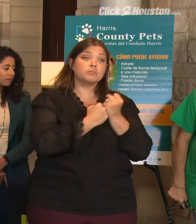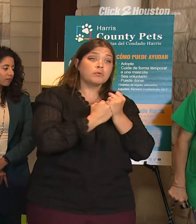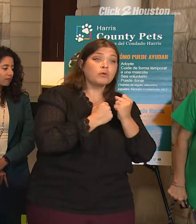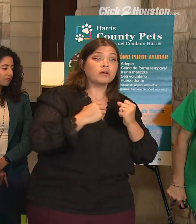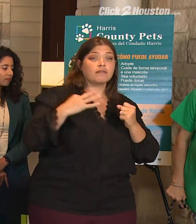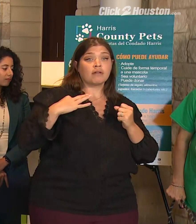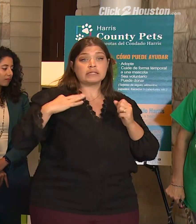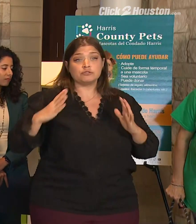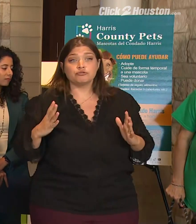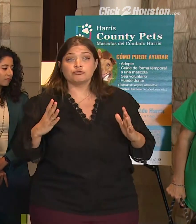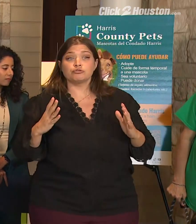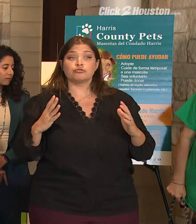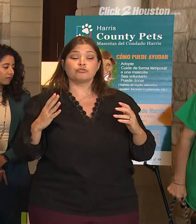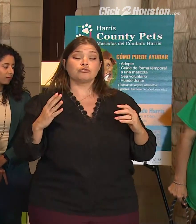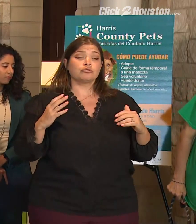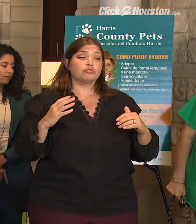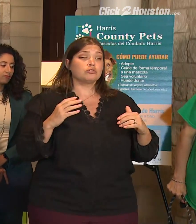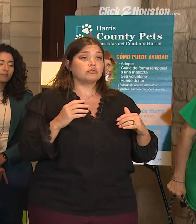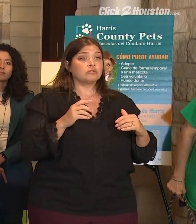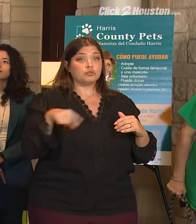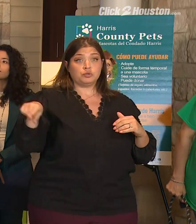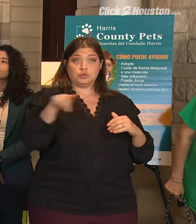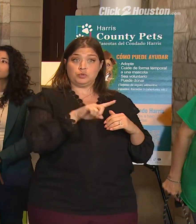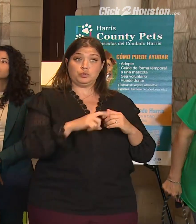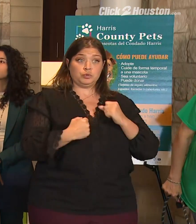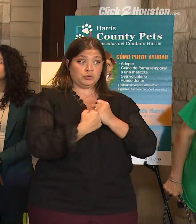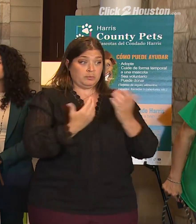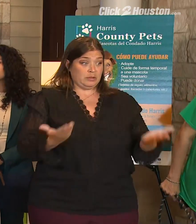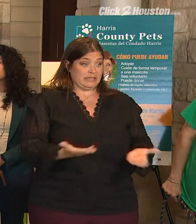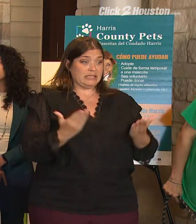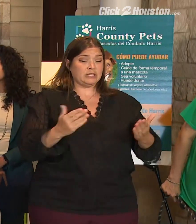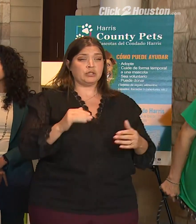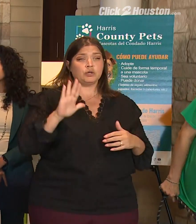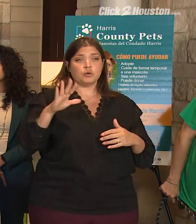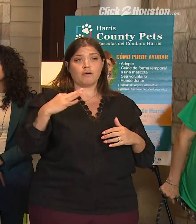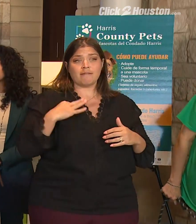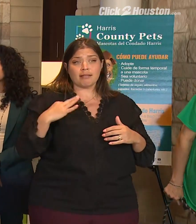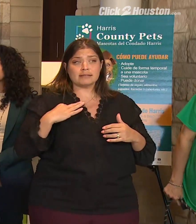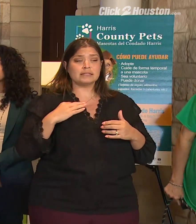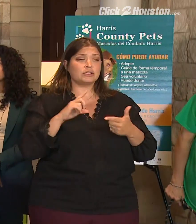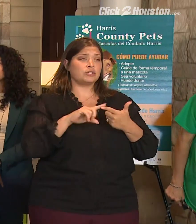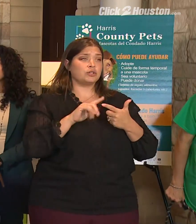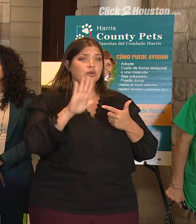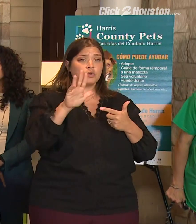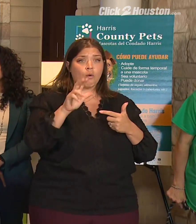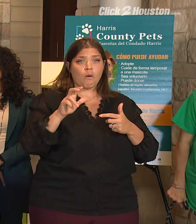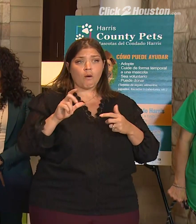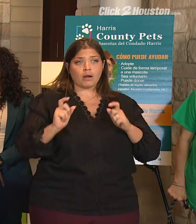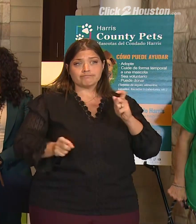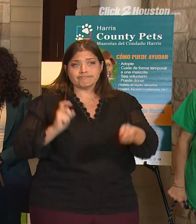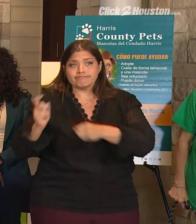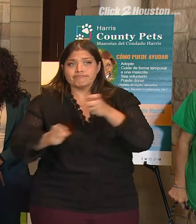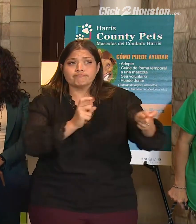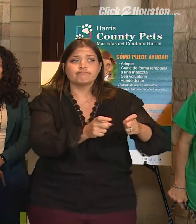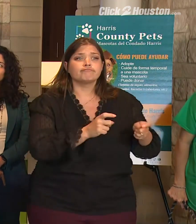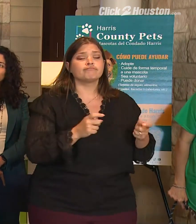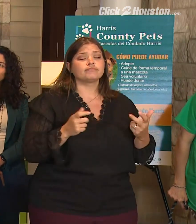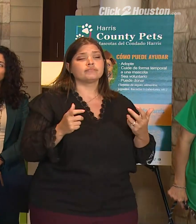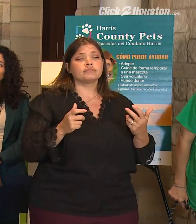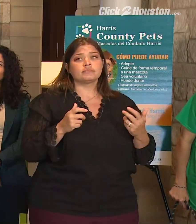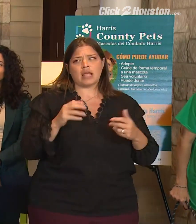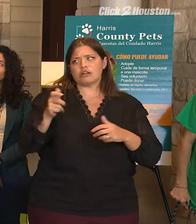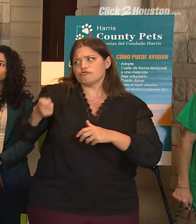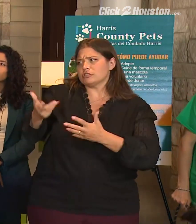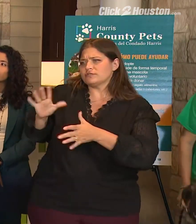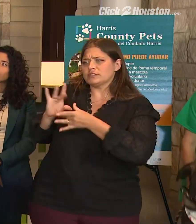the volunteering that you do, the contributions that you provide. And as Judge Hidalgo mentioned,